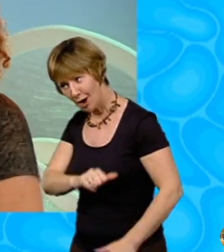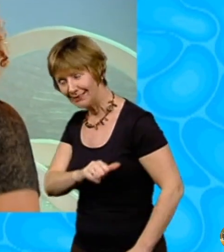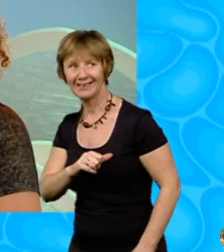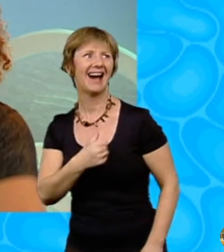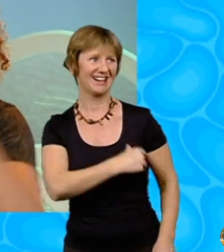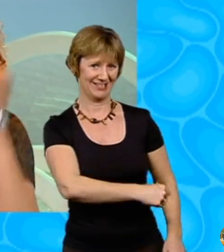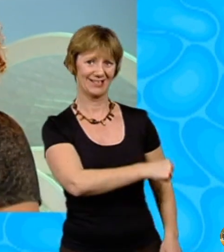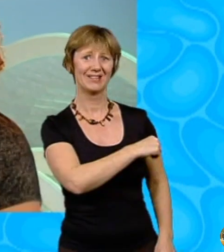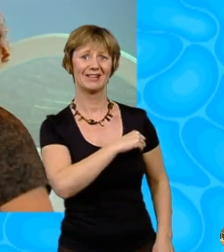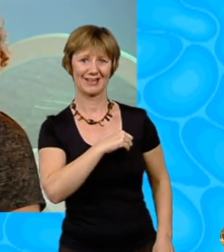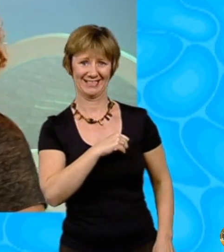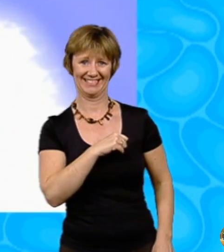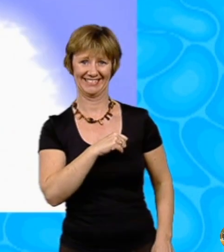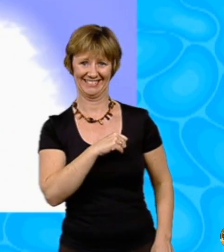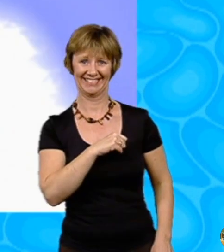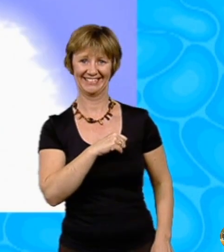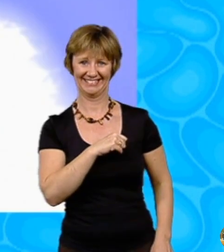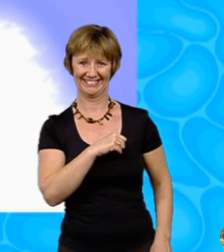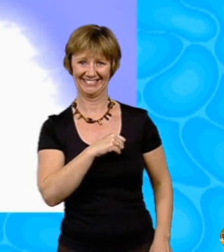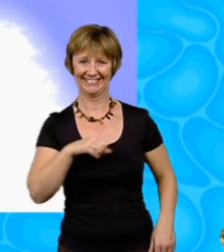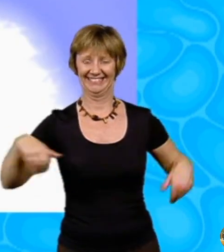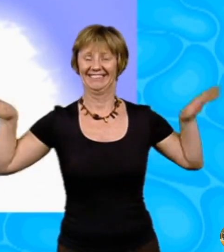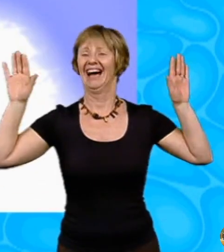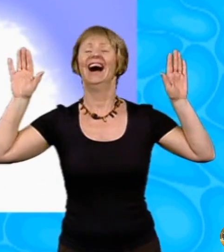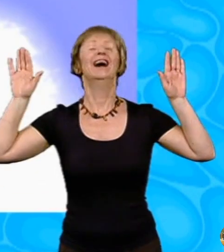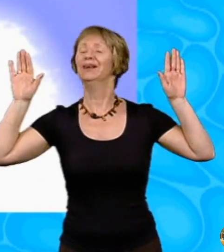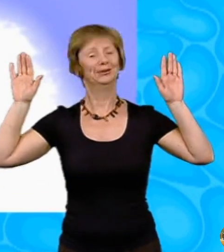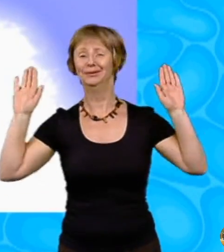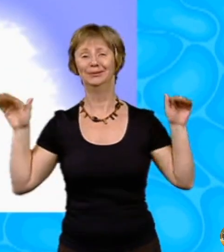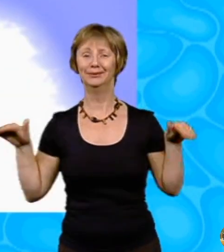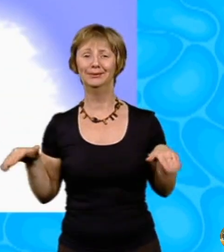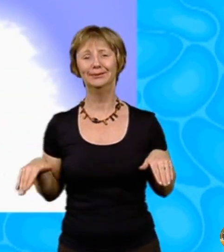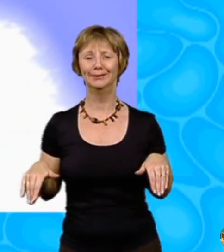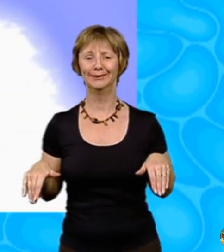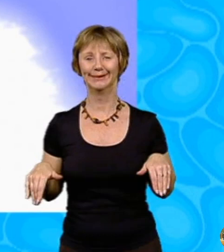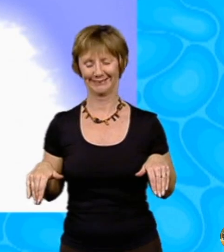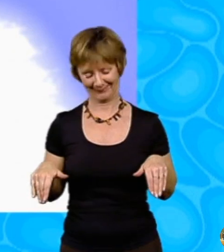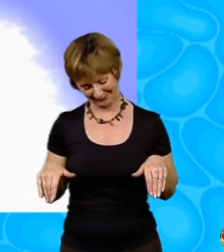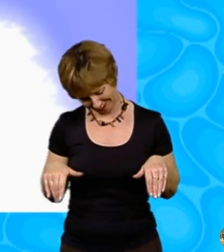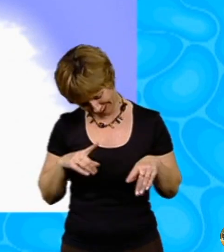I promise, said Miss Porter, adding under her breath. I promise I'll try.